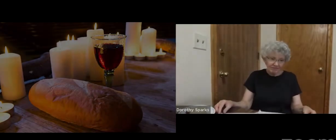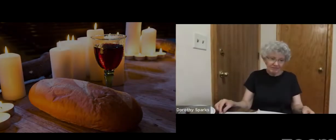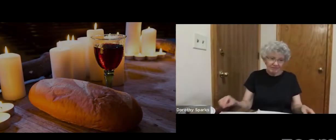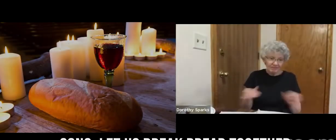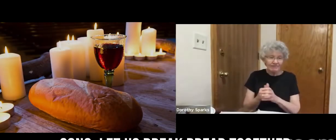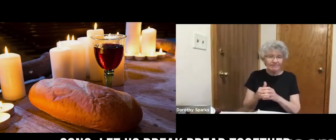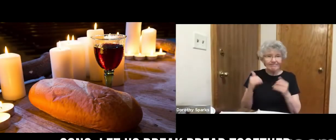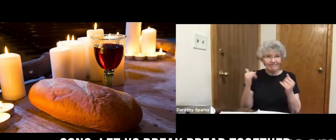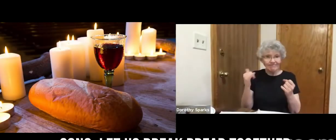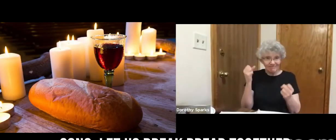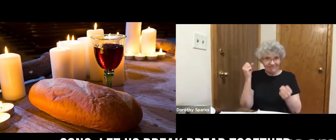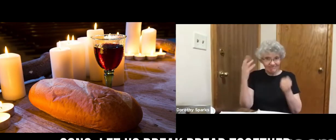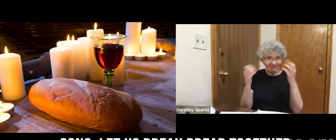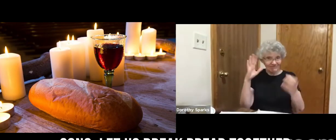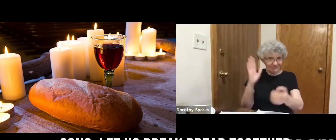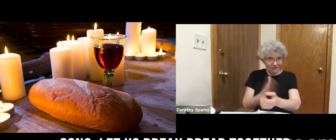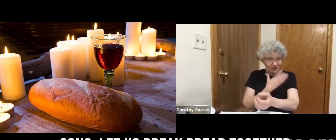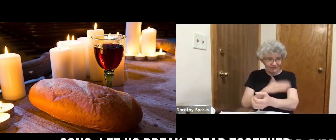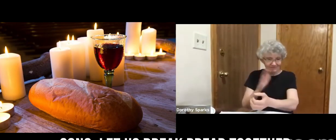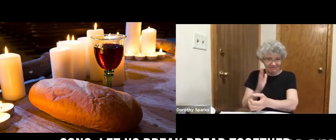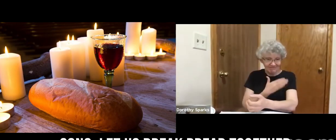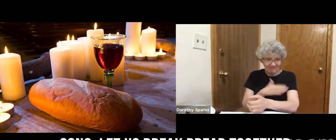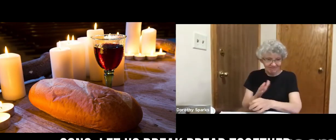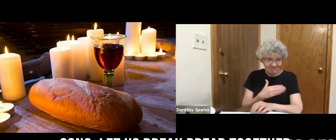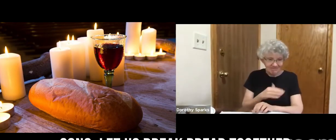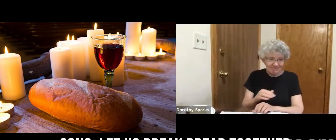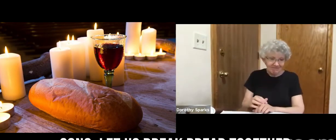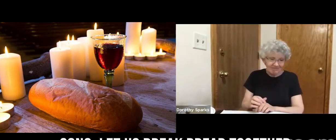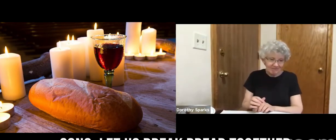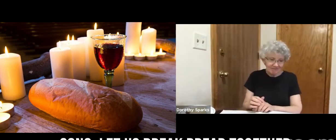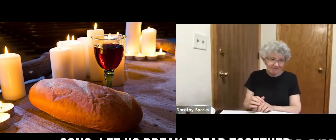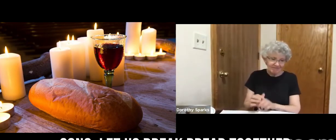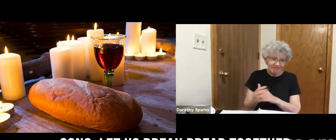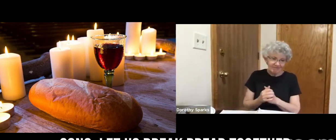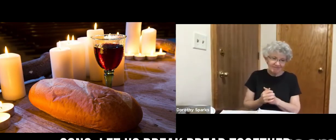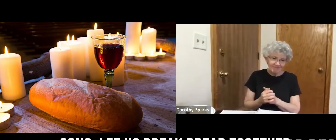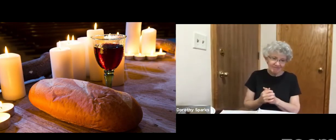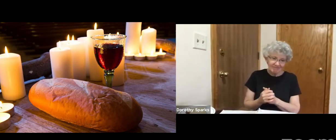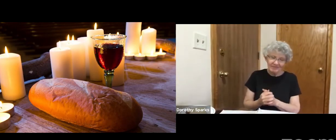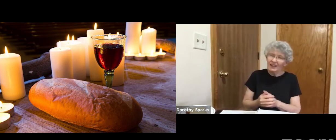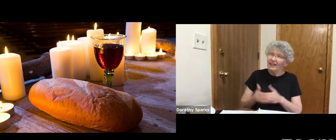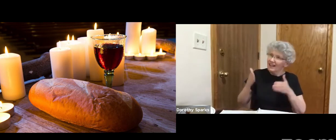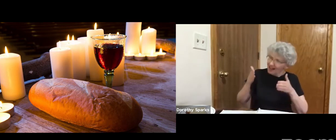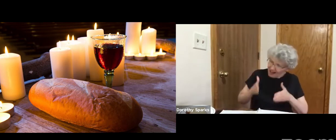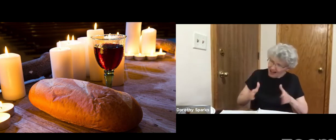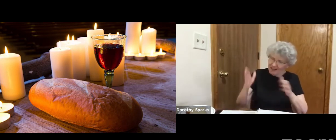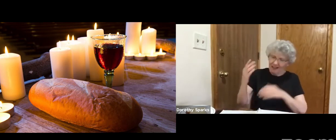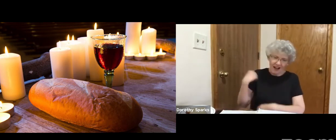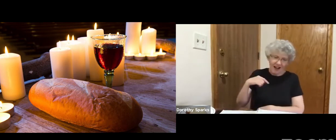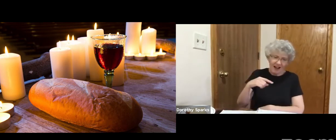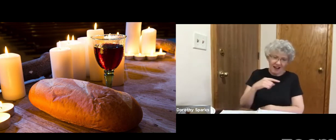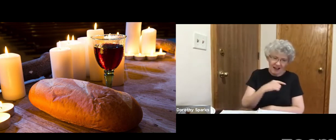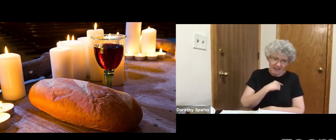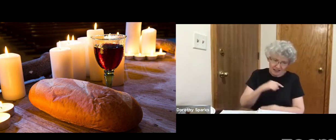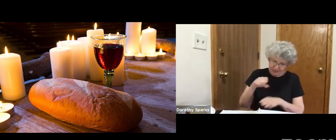Now we'll join together in singing and signing the song, Let Us Break Bread Together. Let us break